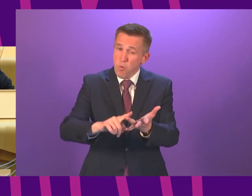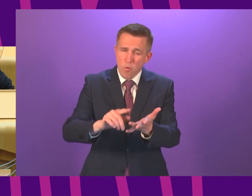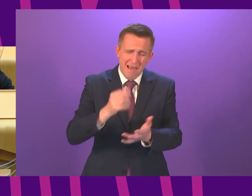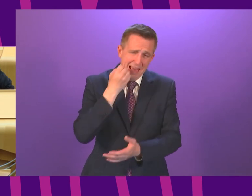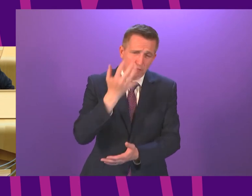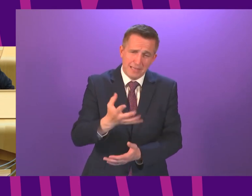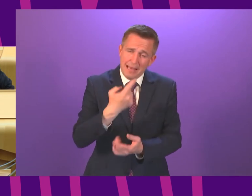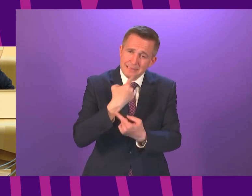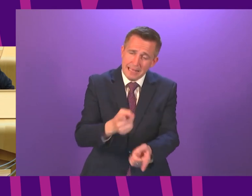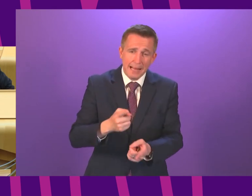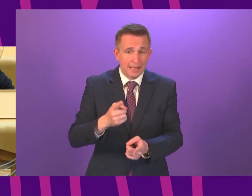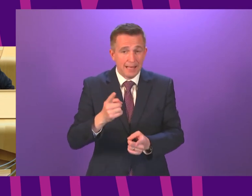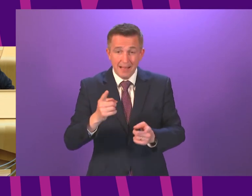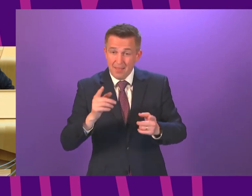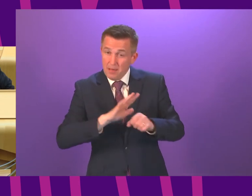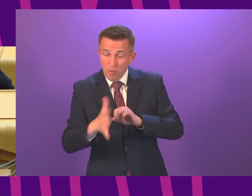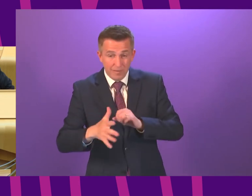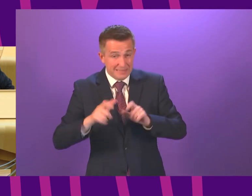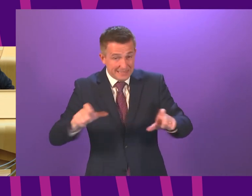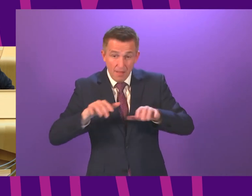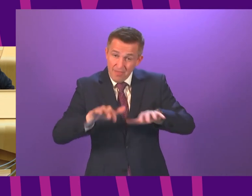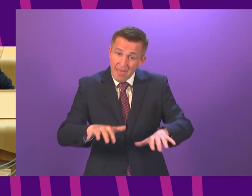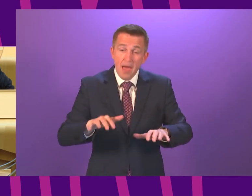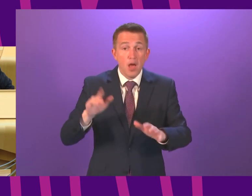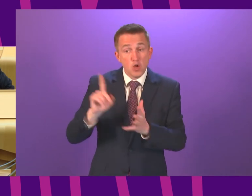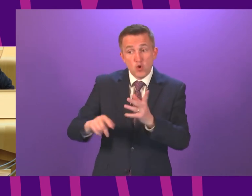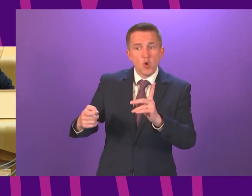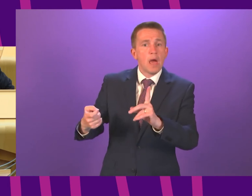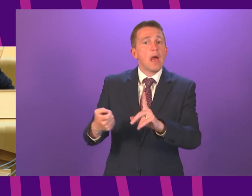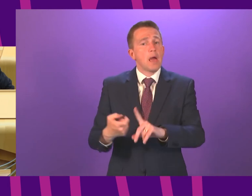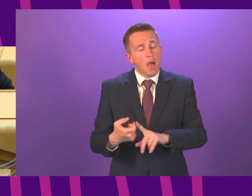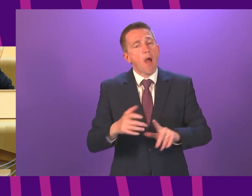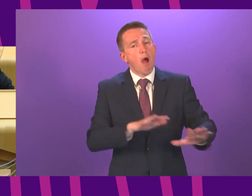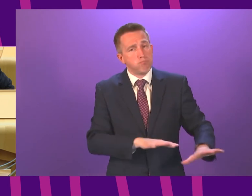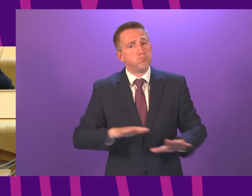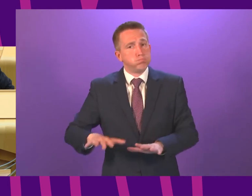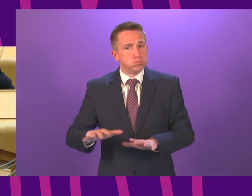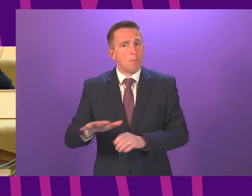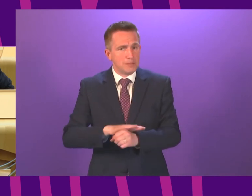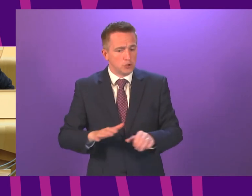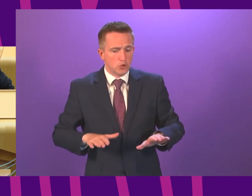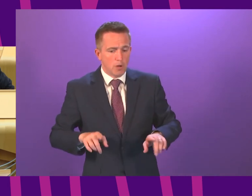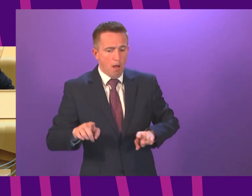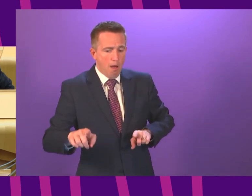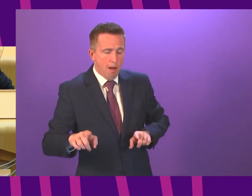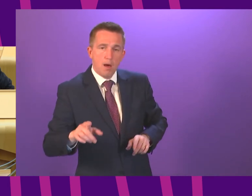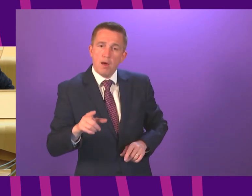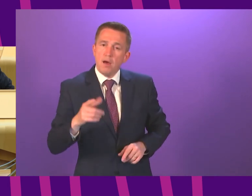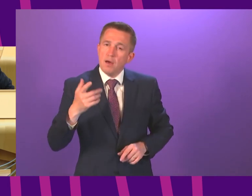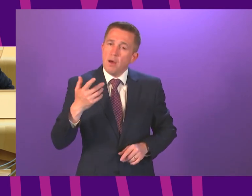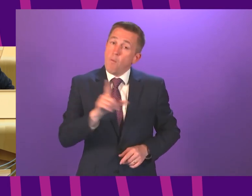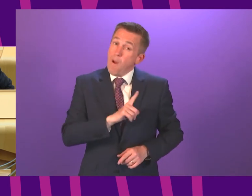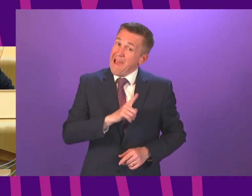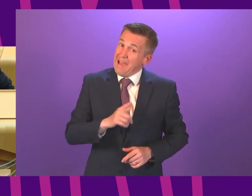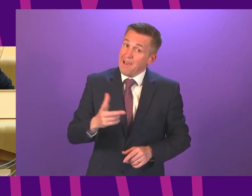remind countries that we are not out of this yet the UK as a whole is in a relatively strong position because we have one of the highest